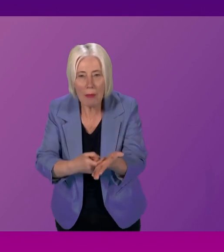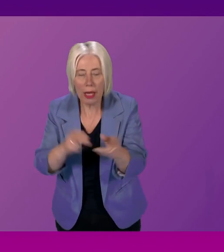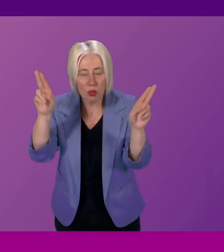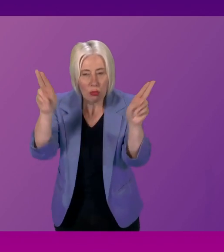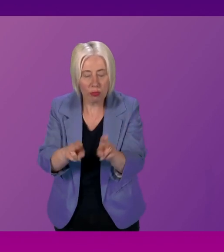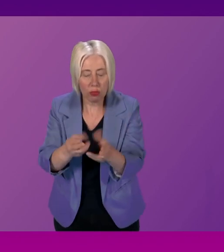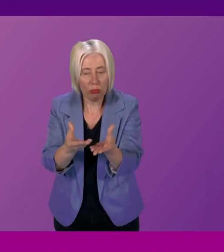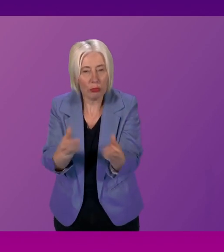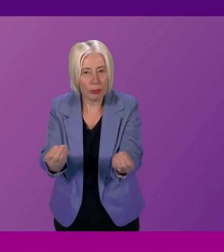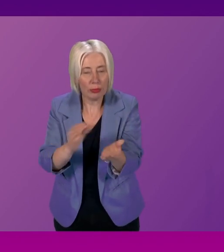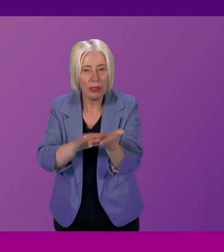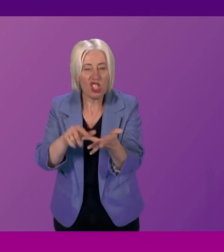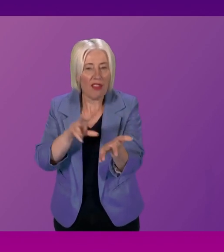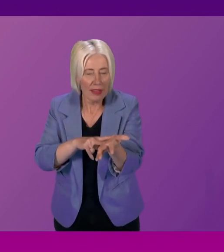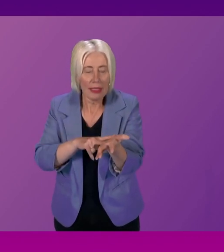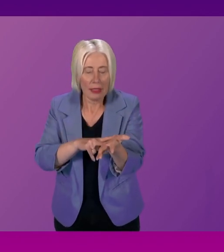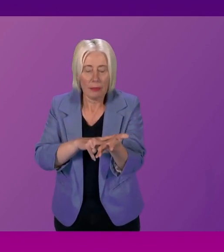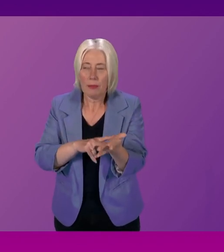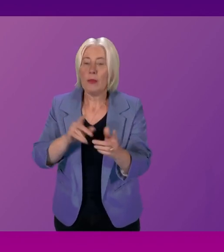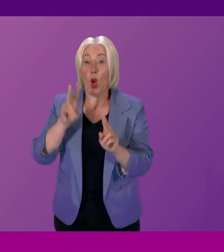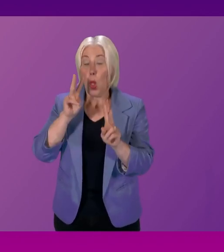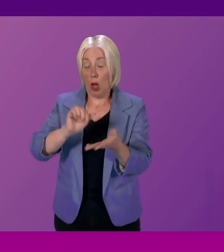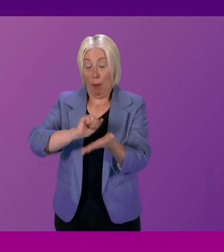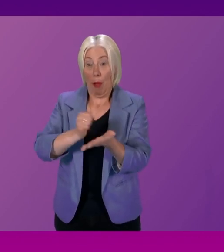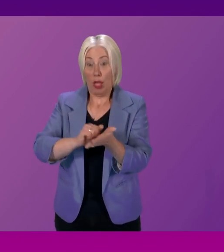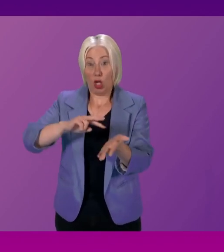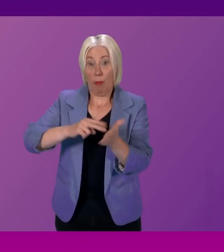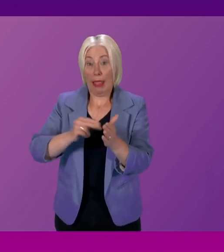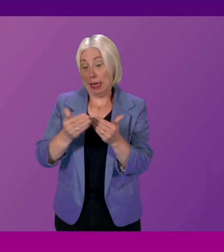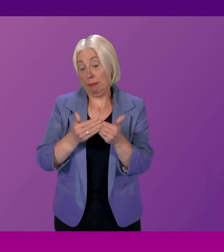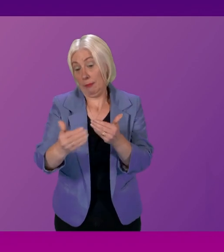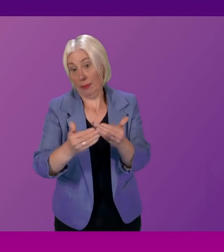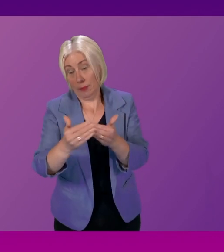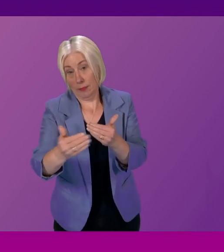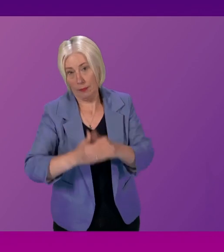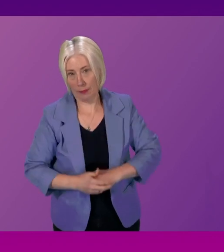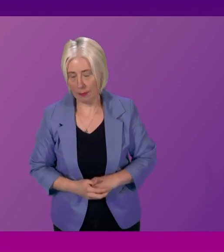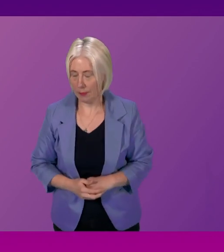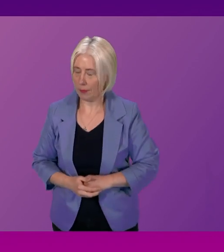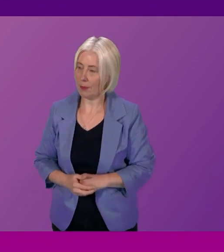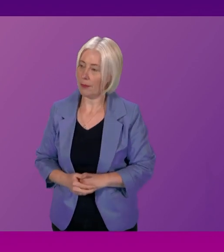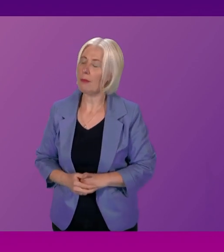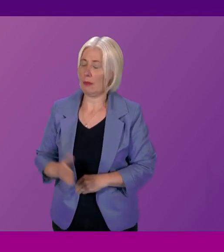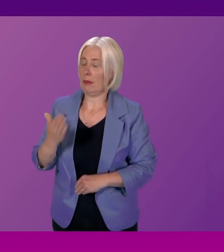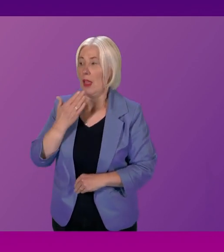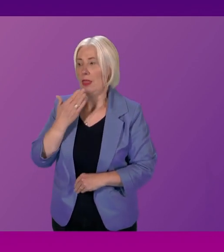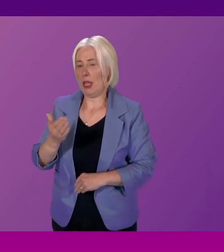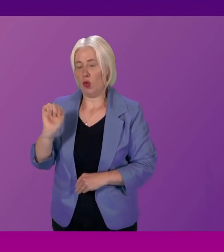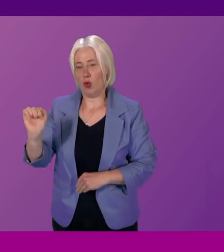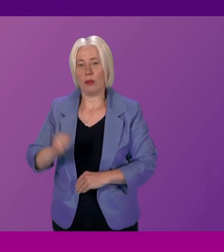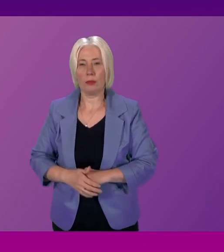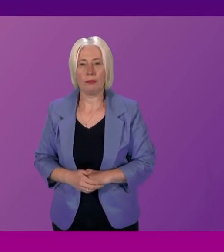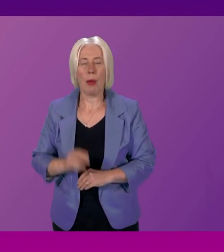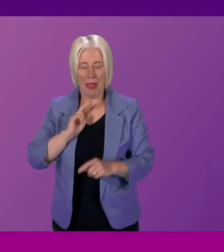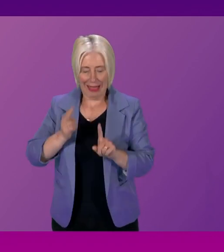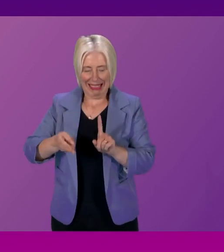elimination that we published last year. Our aim is to publish this plan in the coming months. Clare Hawhey. I thank the First Minister for that answer.